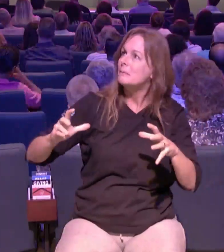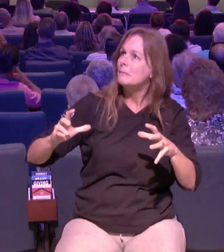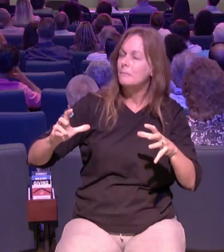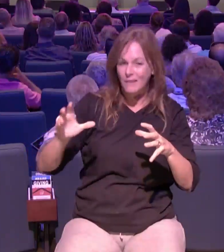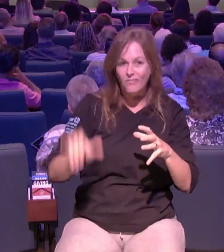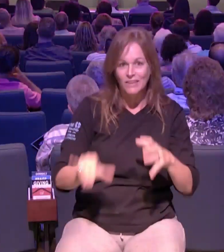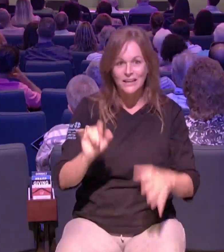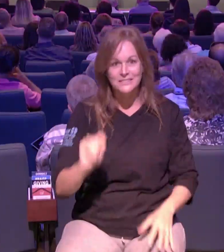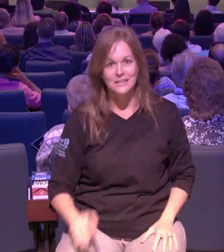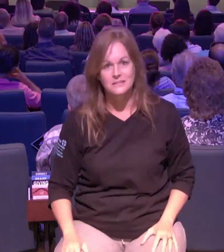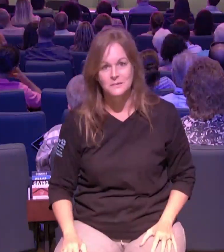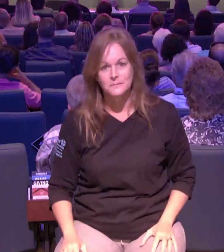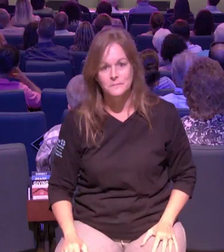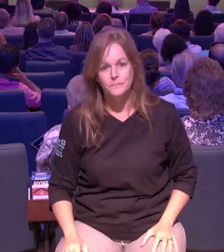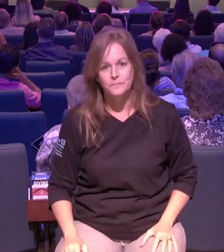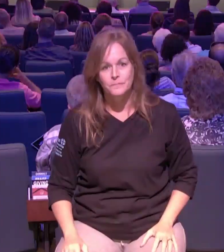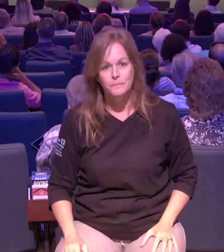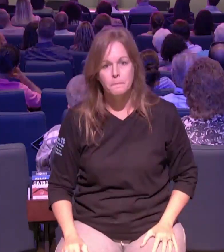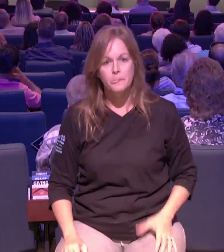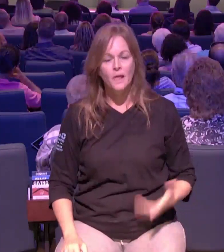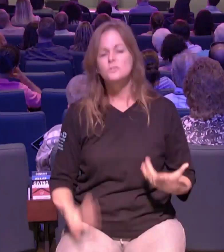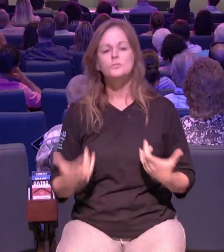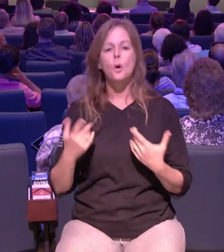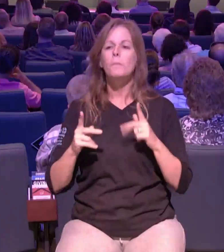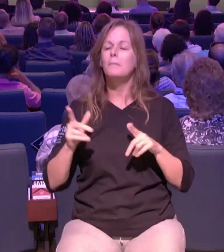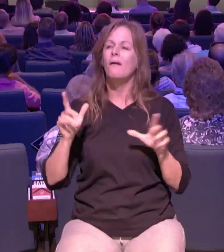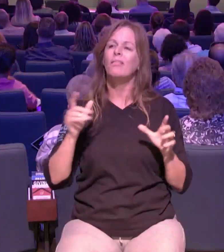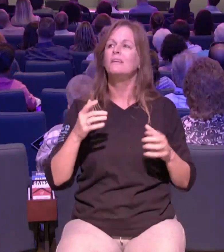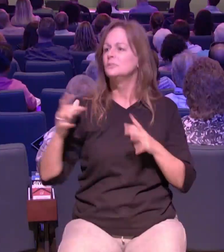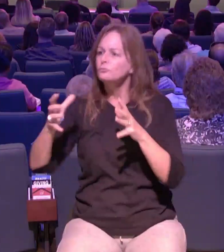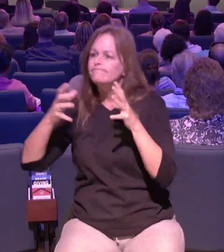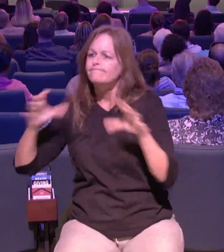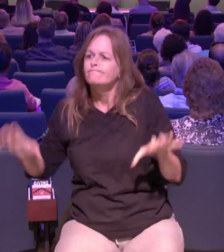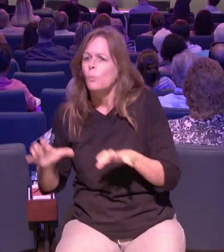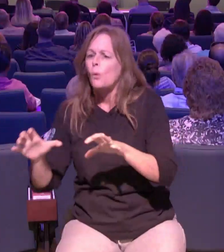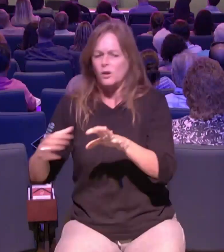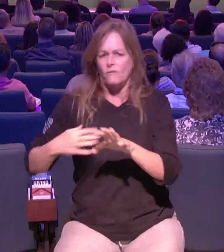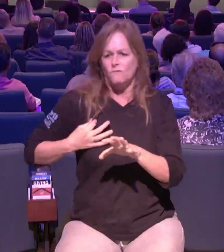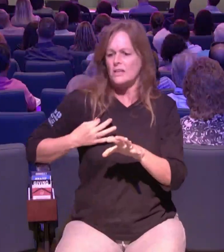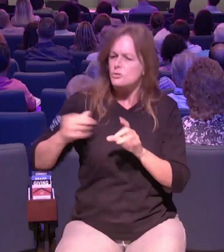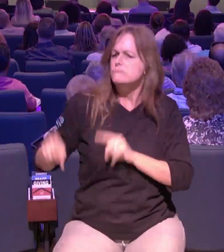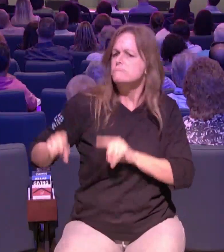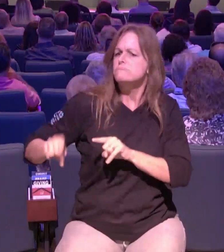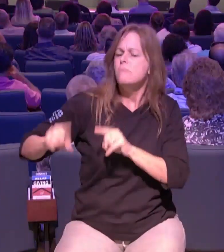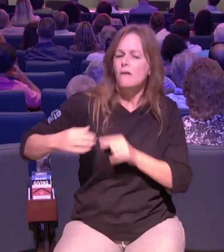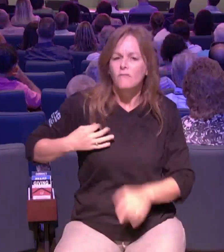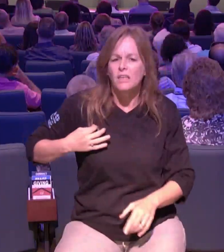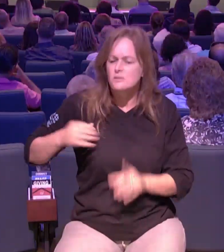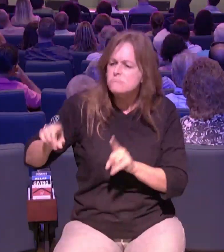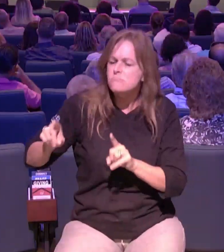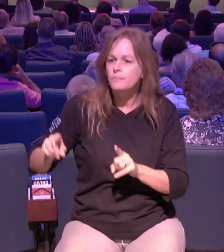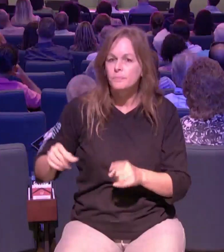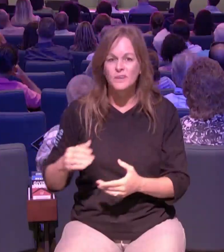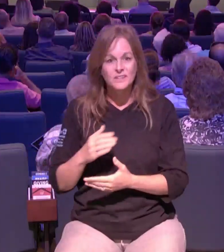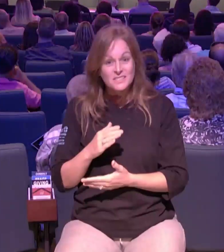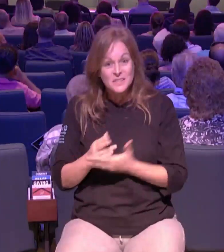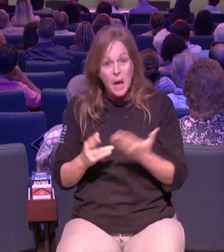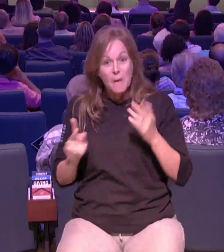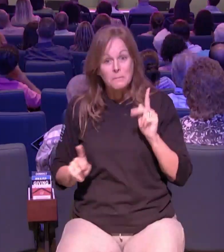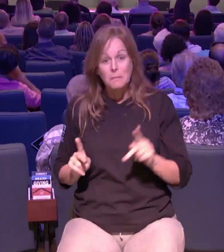hearts you're helping people that are far from god find god it's the people that get up before the sun comes up on sunday morning to turn